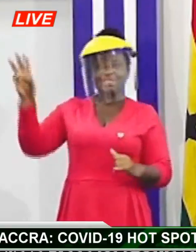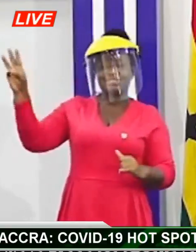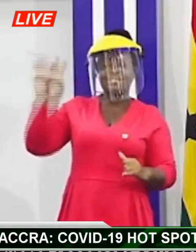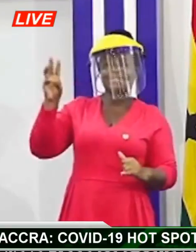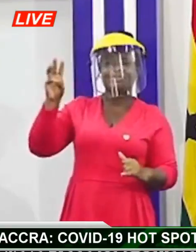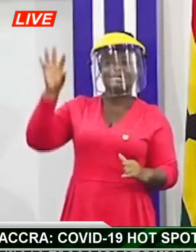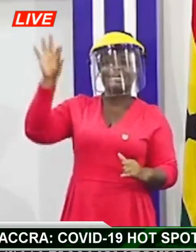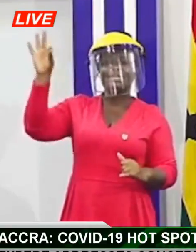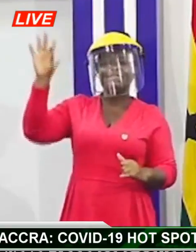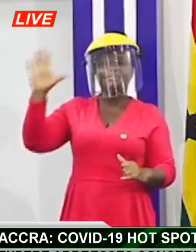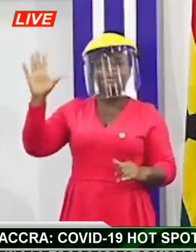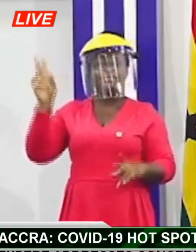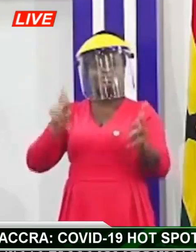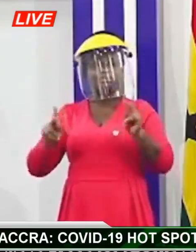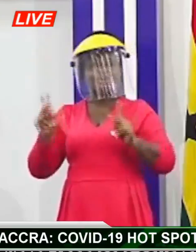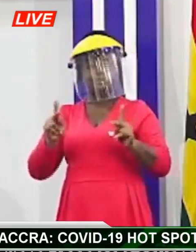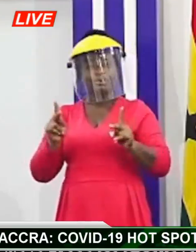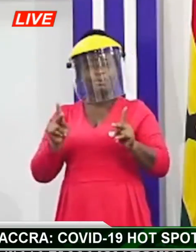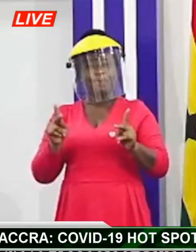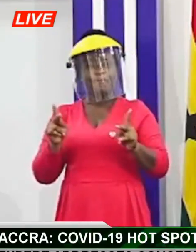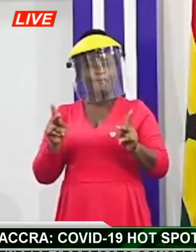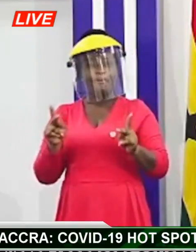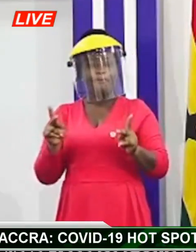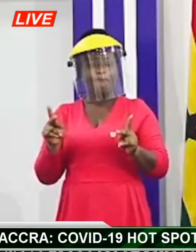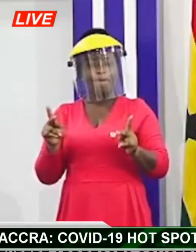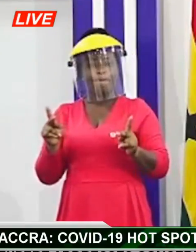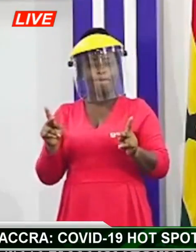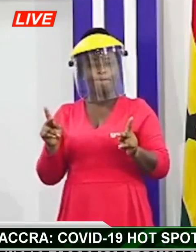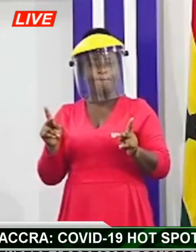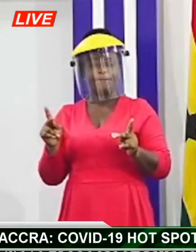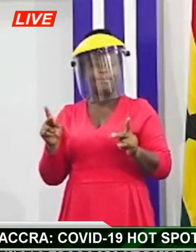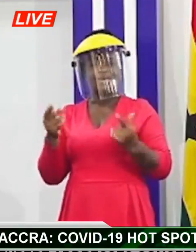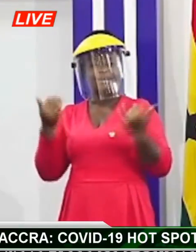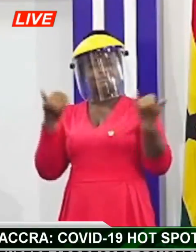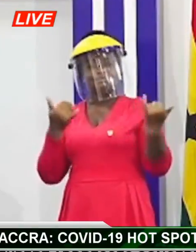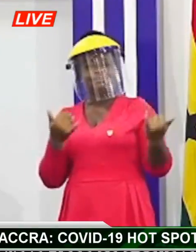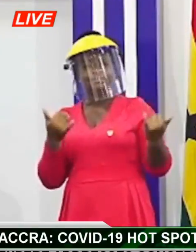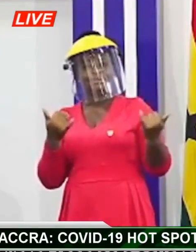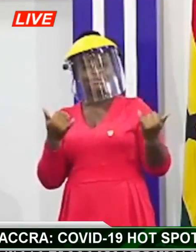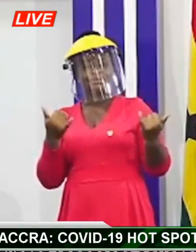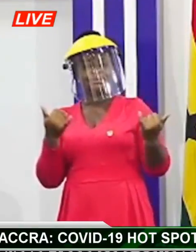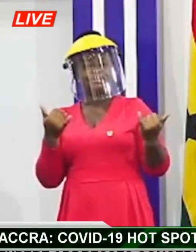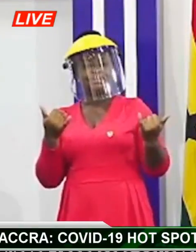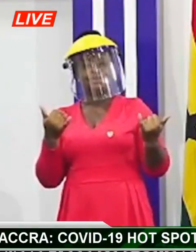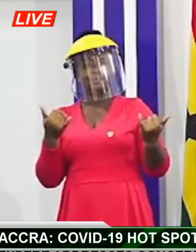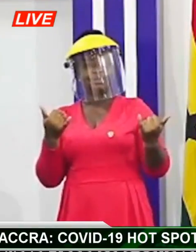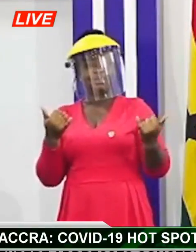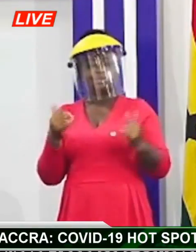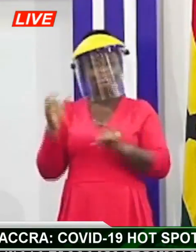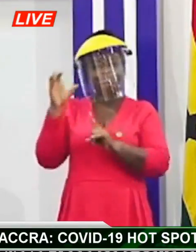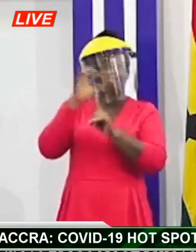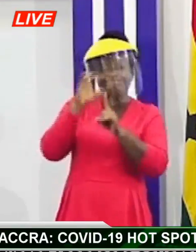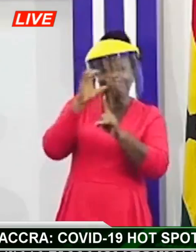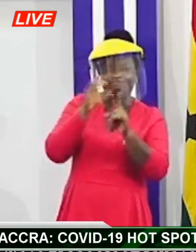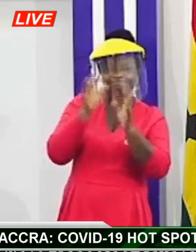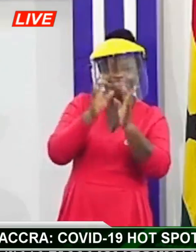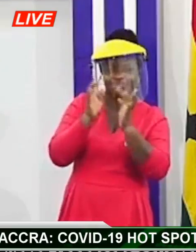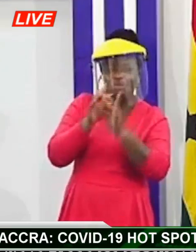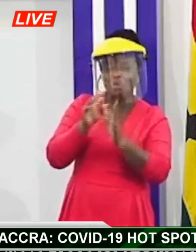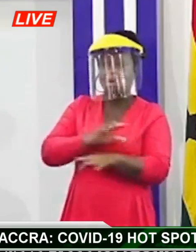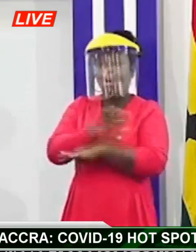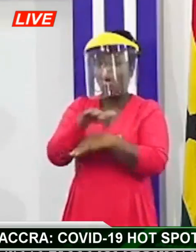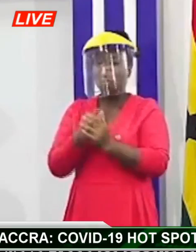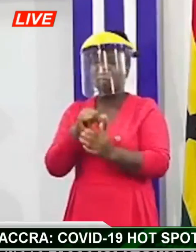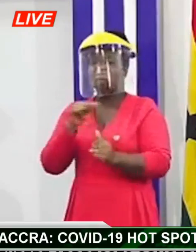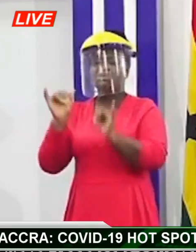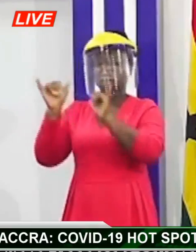persons they were scattered across and a car so you know all of them you don't live in thema so you have